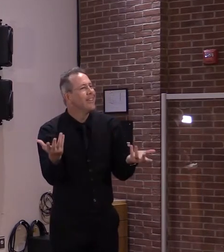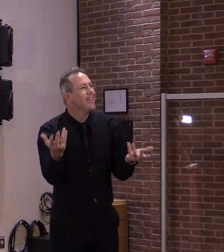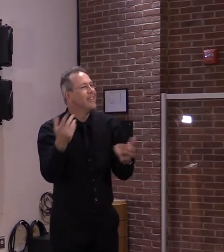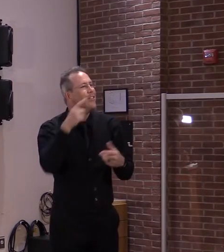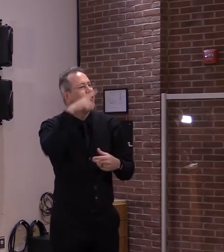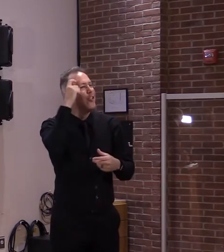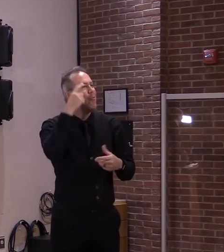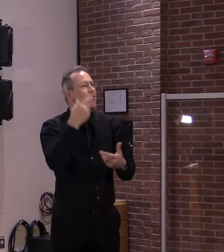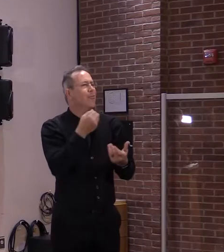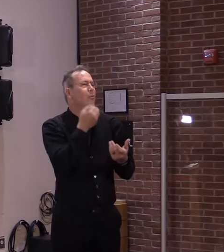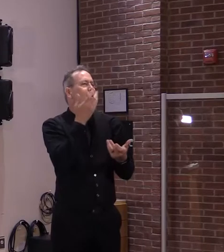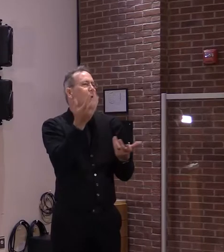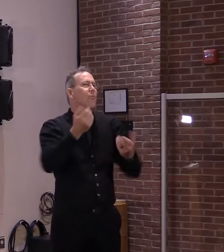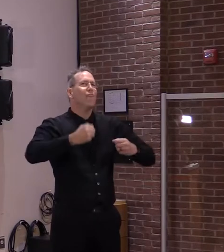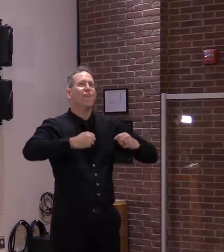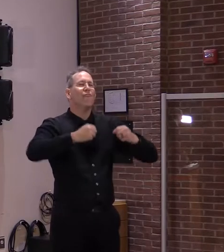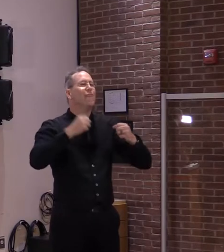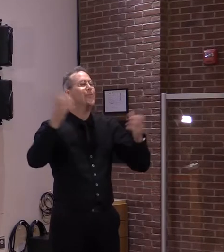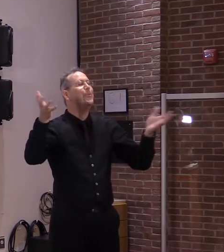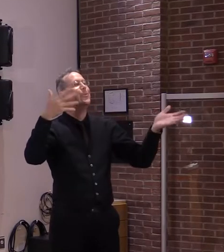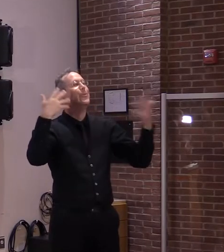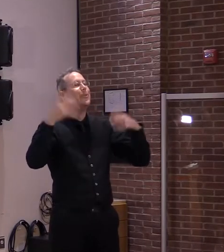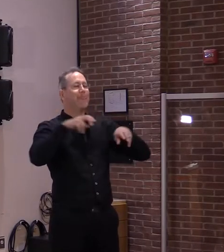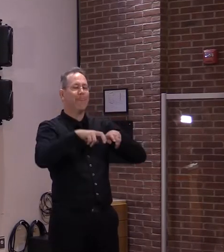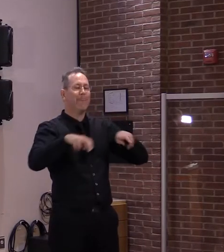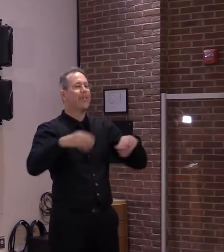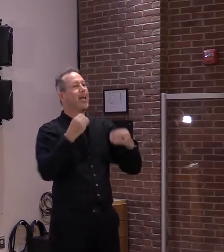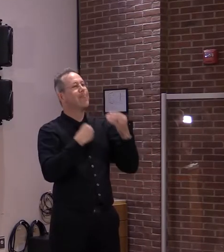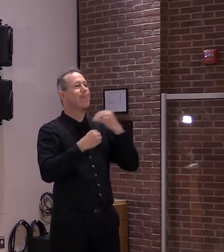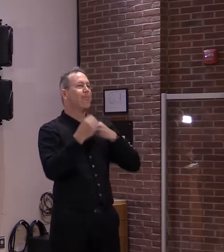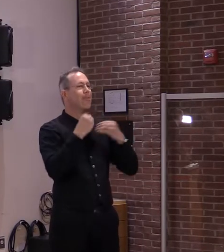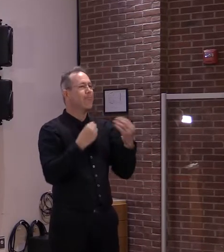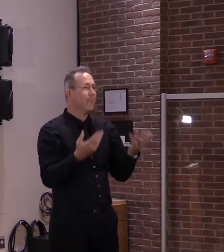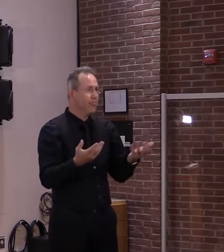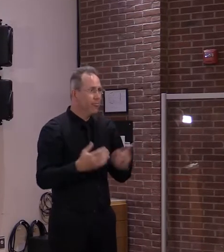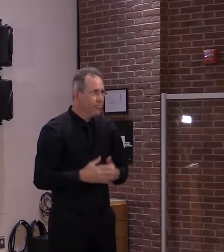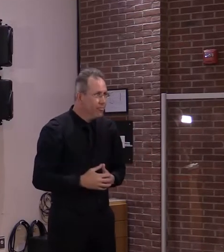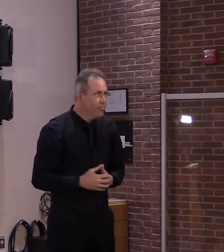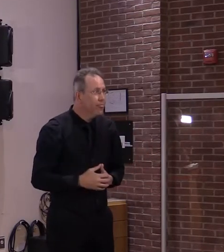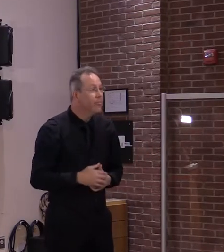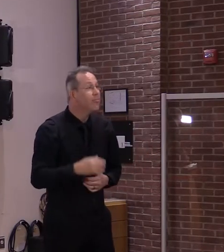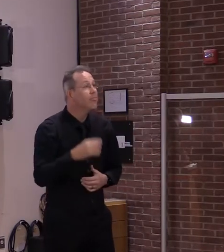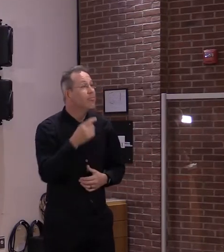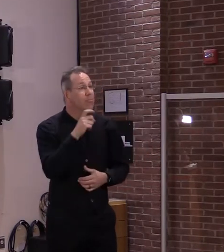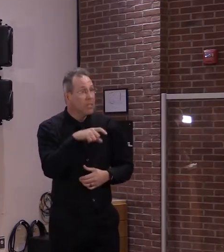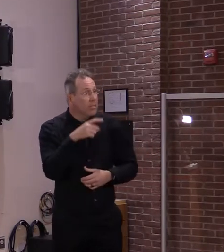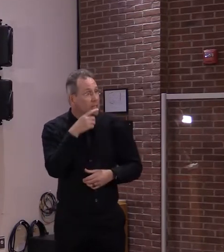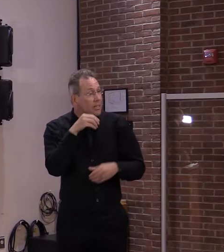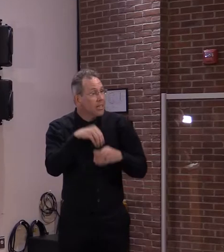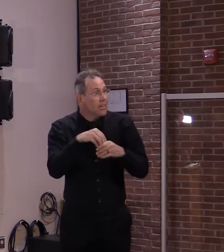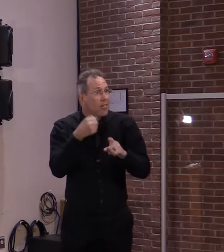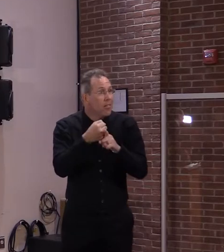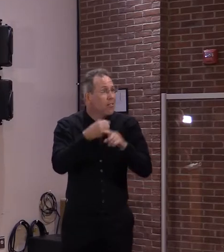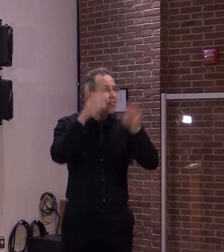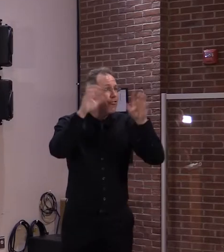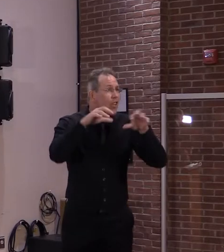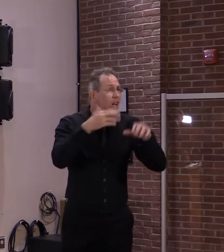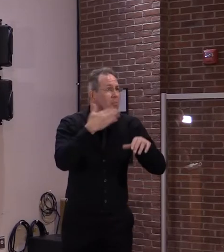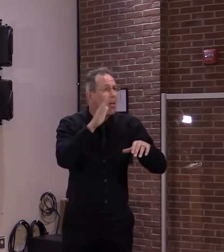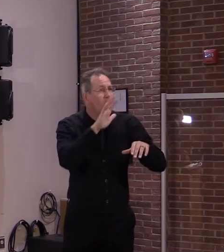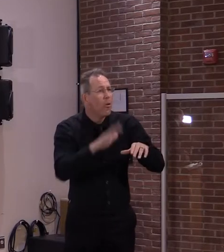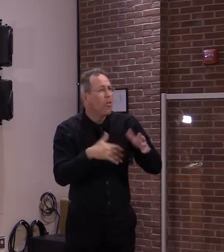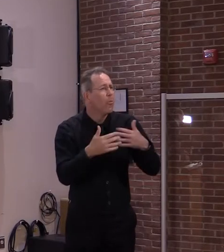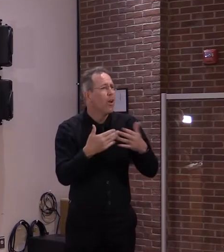circulating and is essentially contiguous with the outdoors so that there won't be that big a difference.